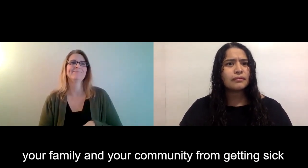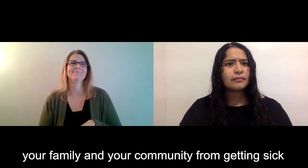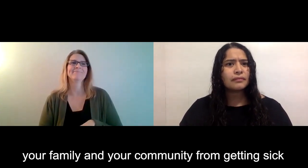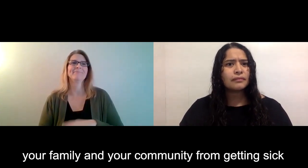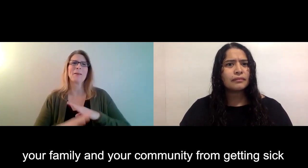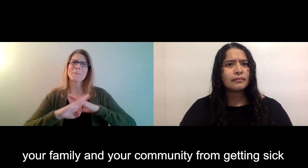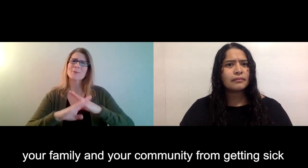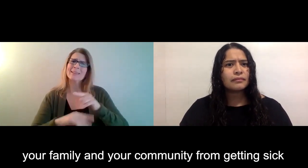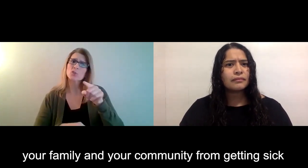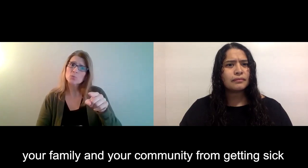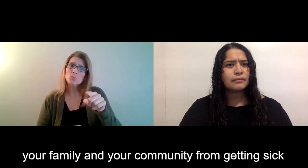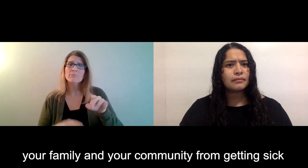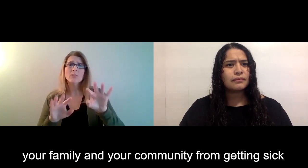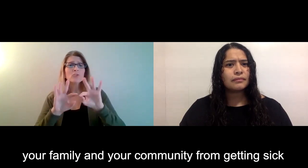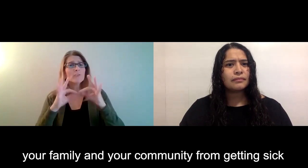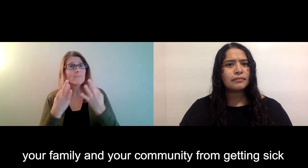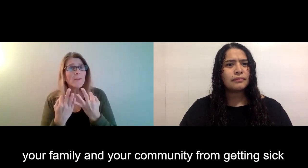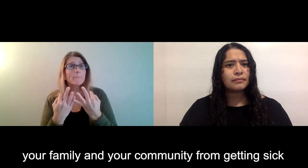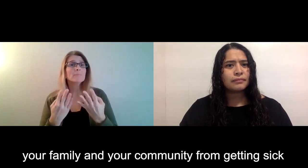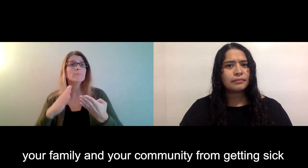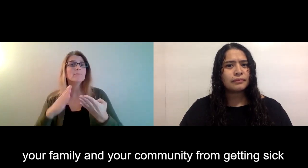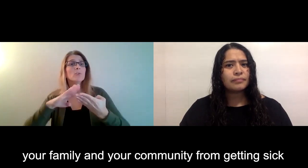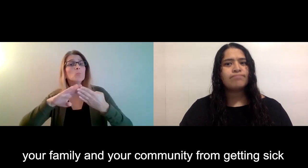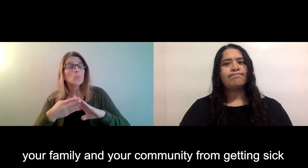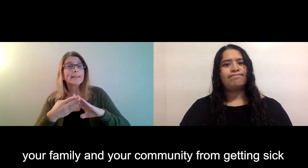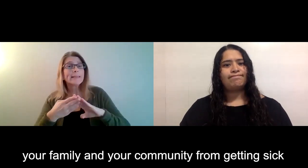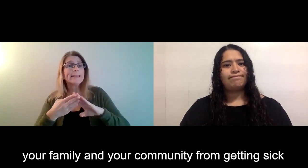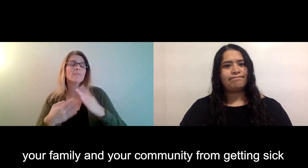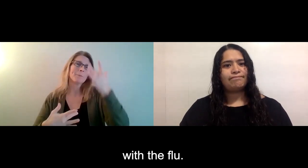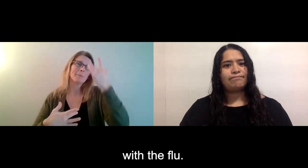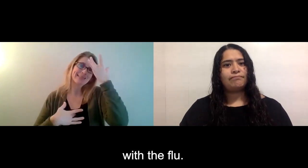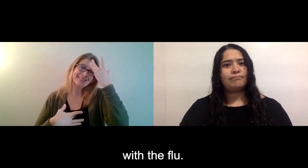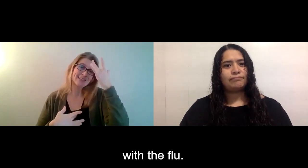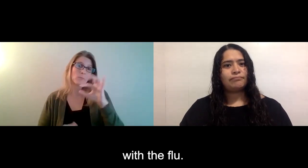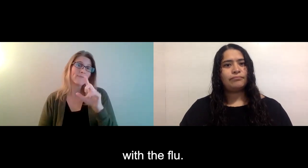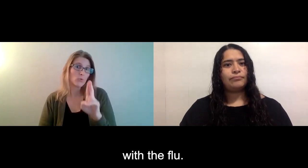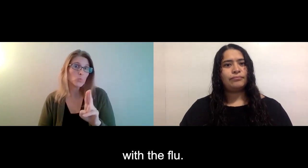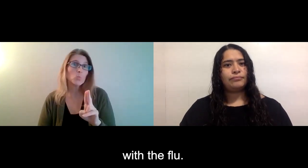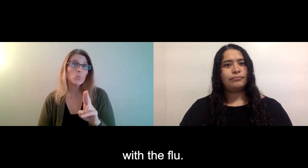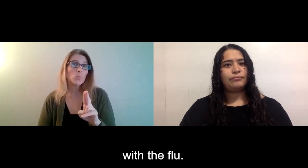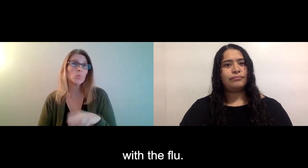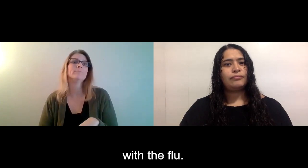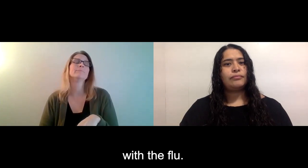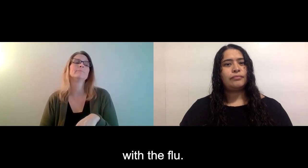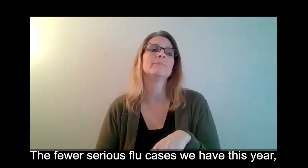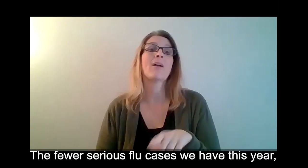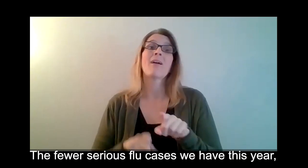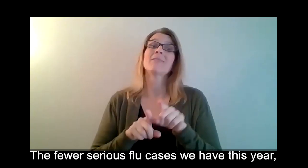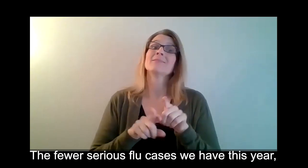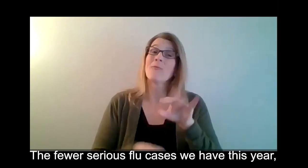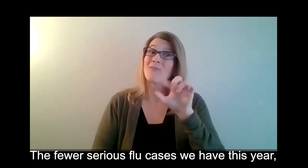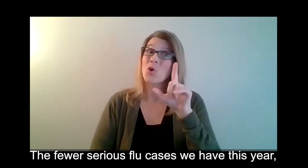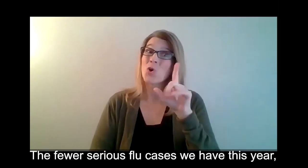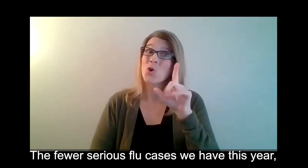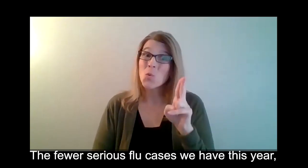Getting the flu vaccine can protect you, your family, and your community from getting sick with the